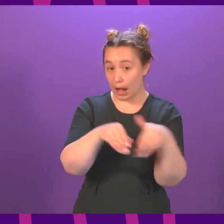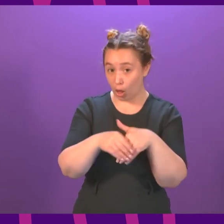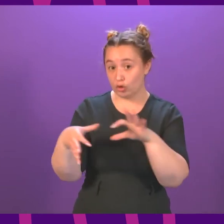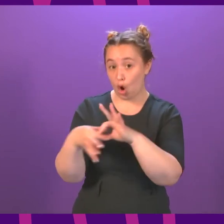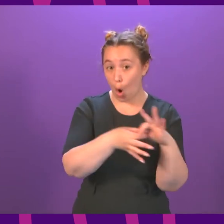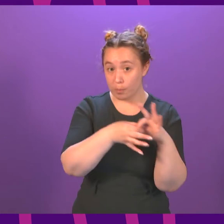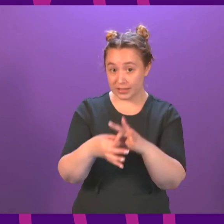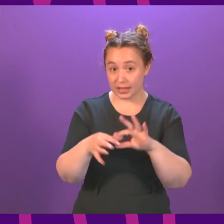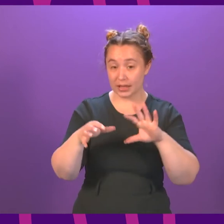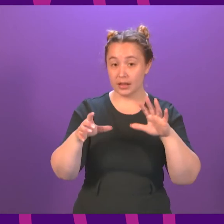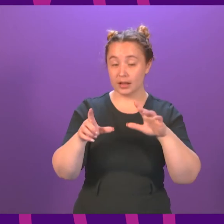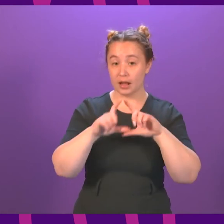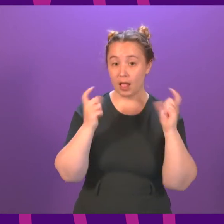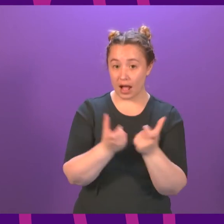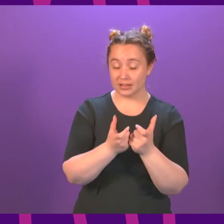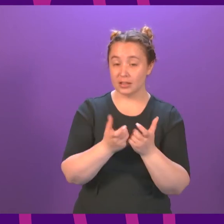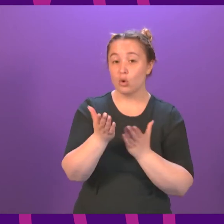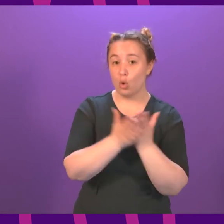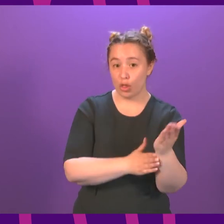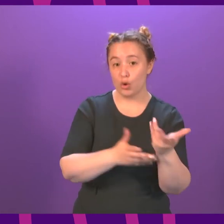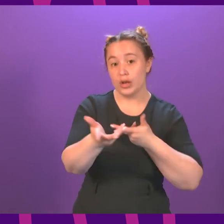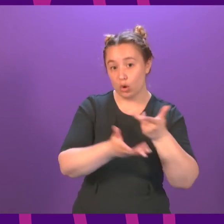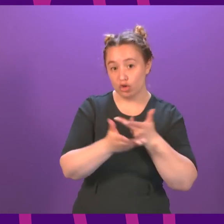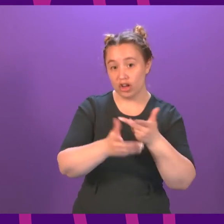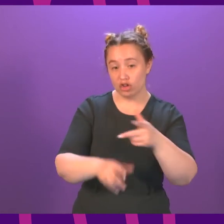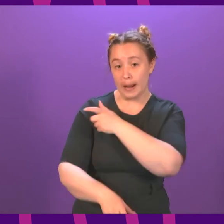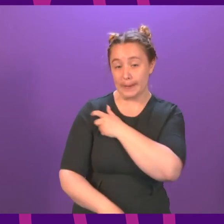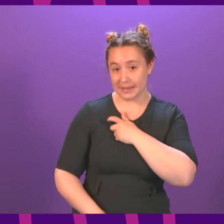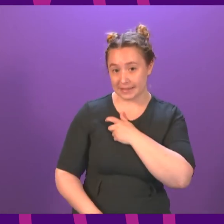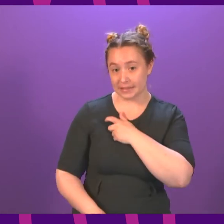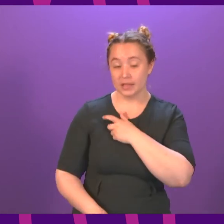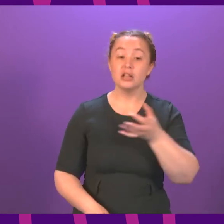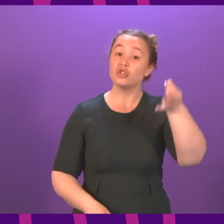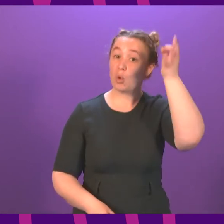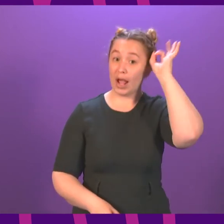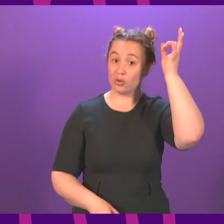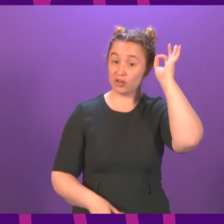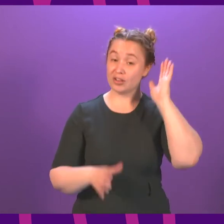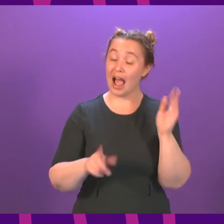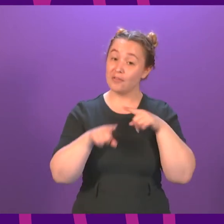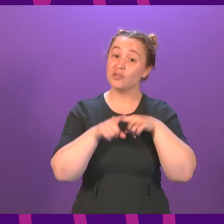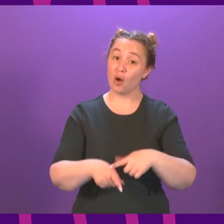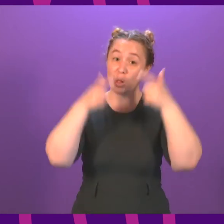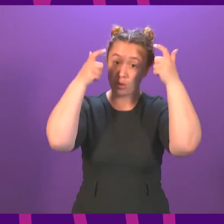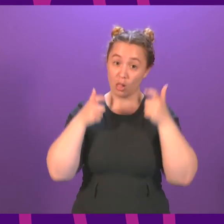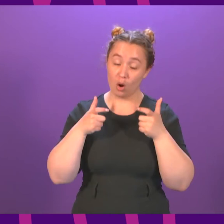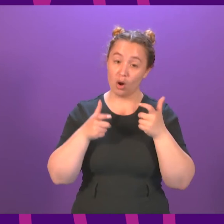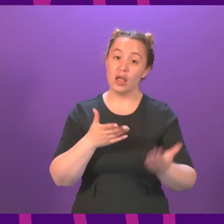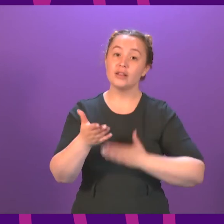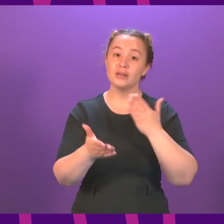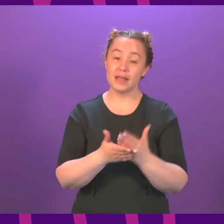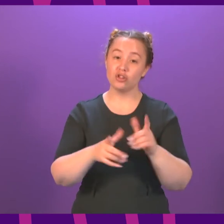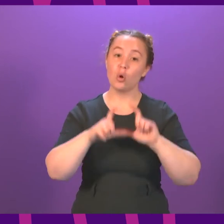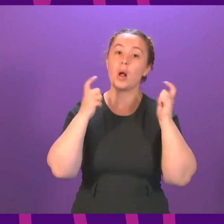Negotiating Committee for Teachers. So councils have a duty, a legal duty, in many cases, to make sure